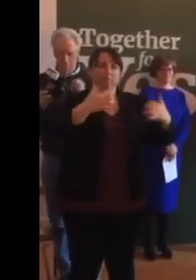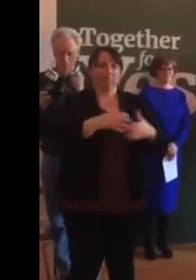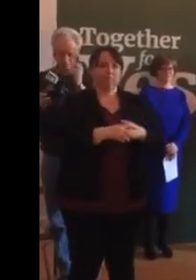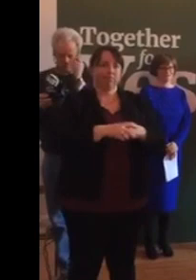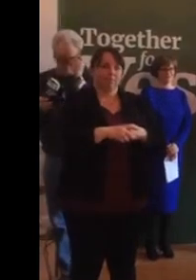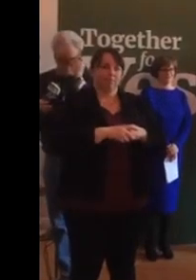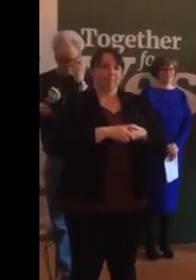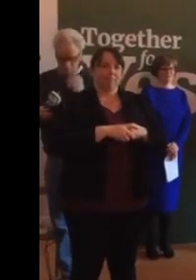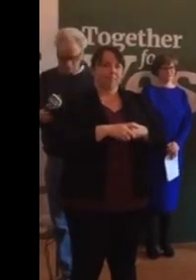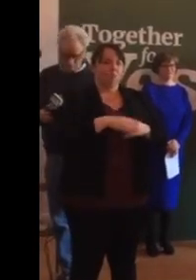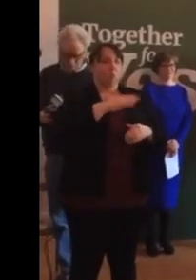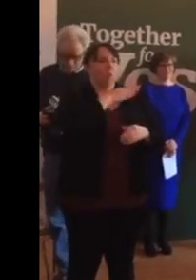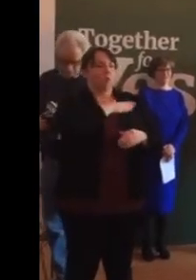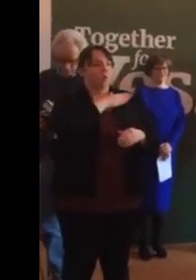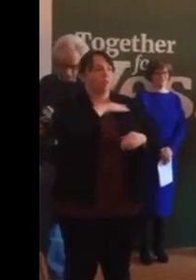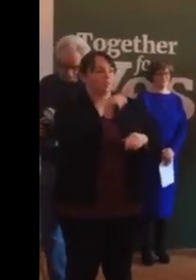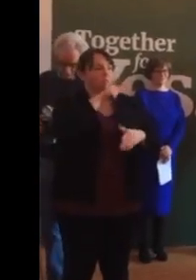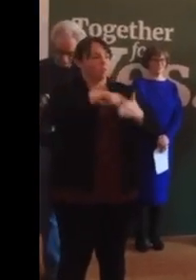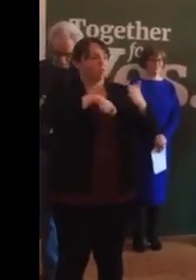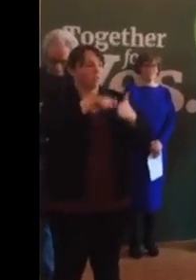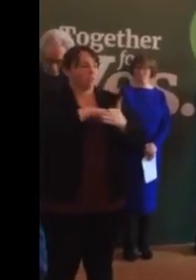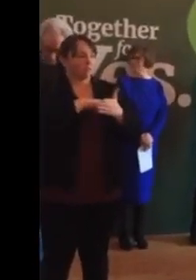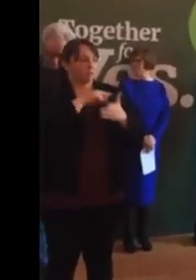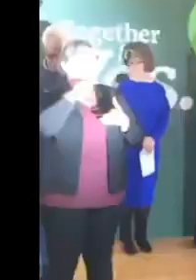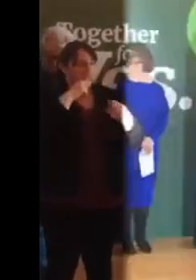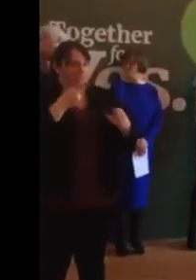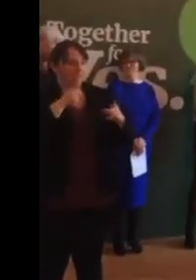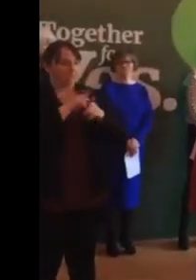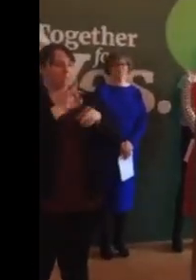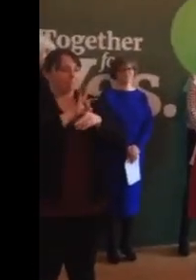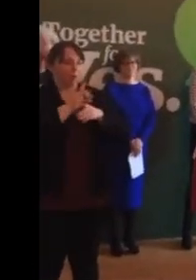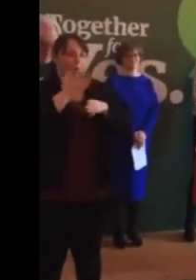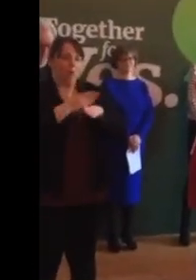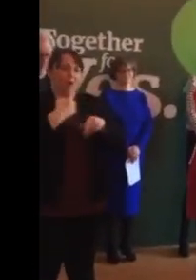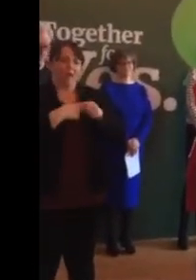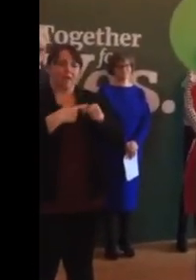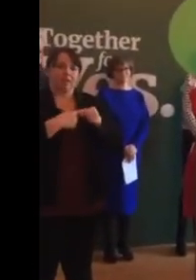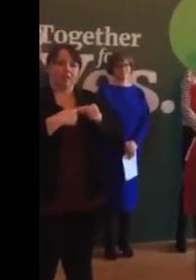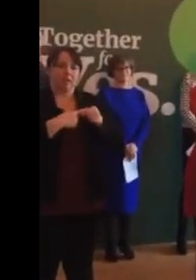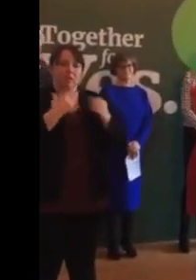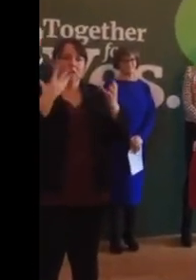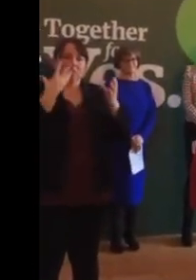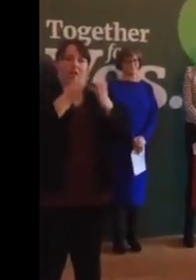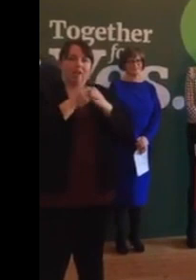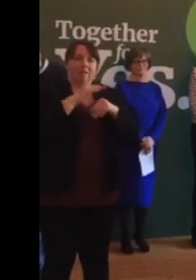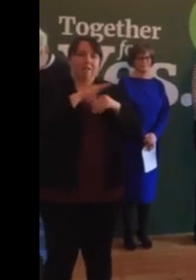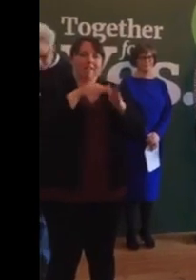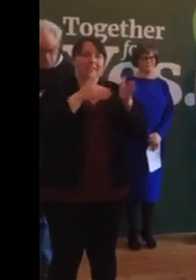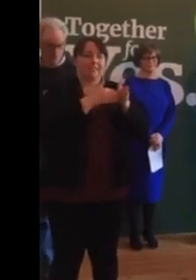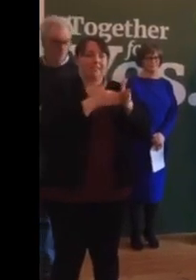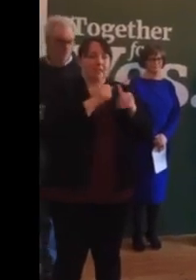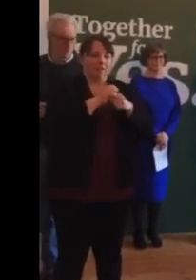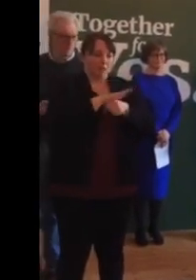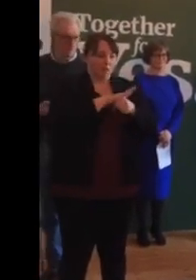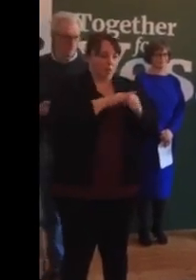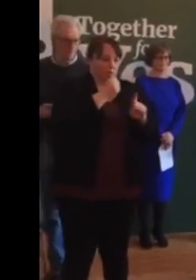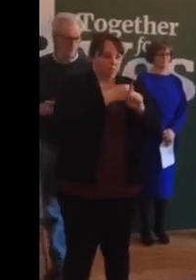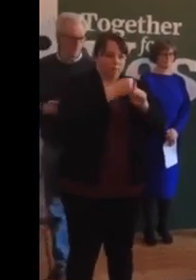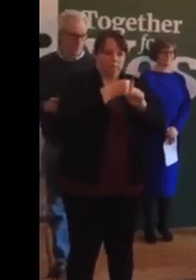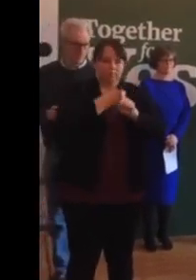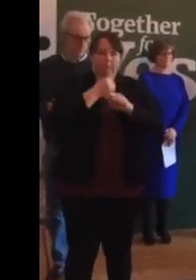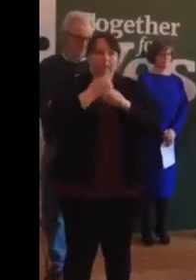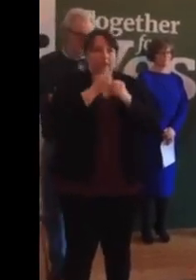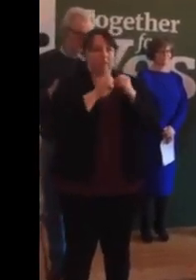Winning this referendum will rely on that same work again. Together for Yes have local campaign groups in every county